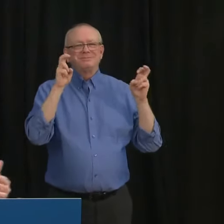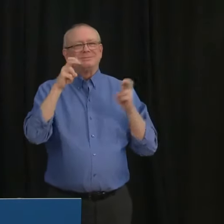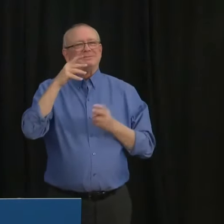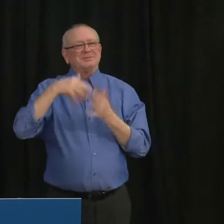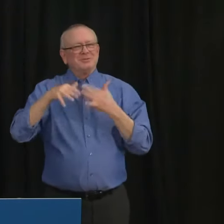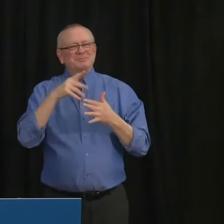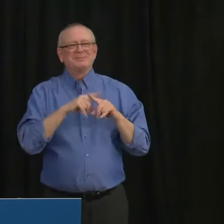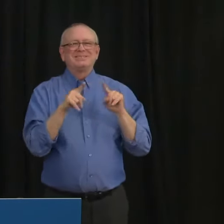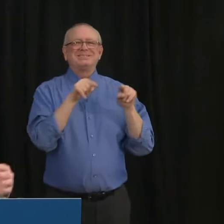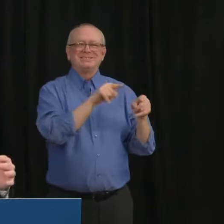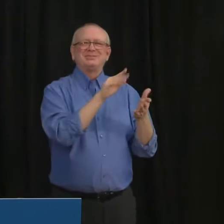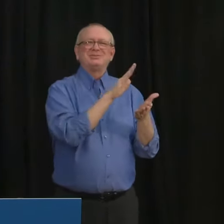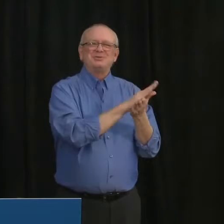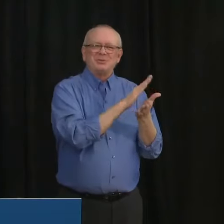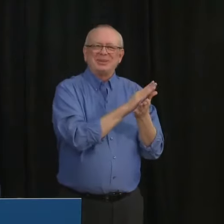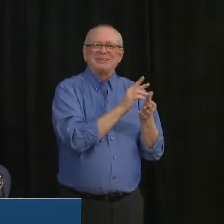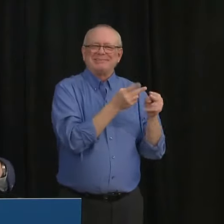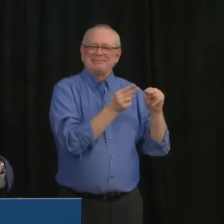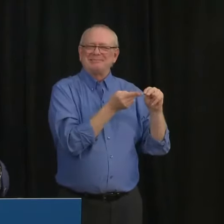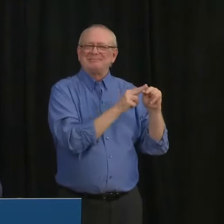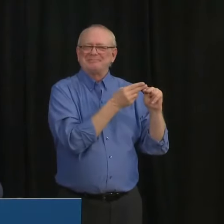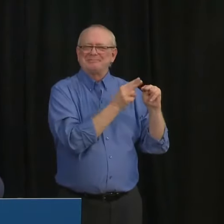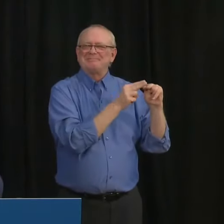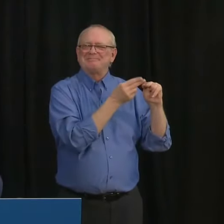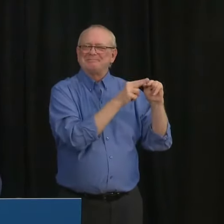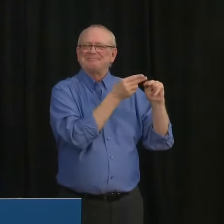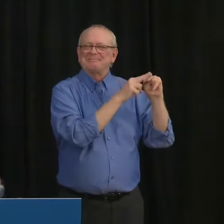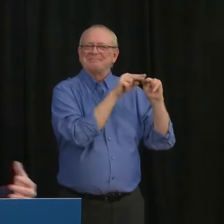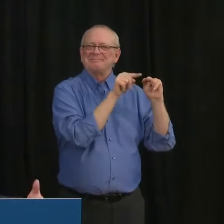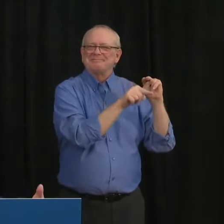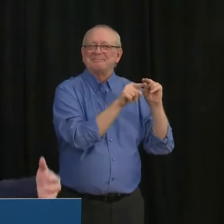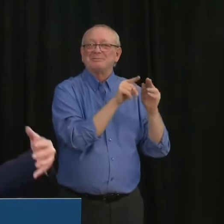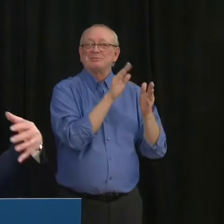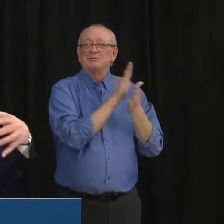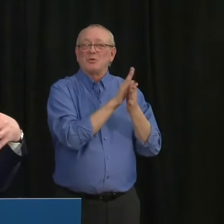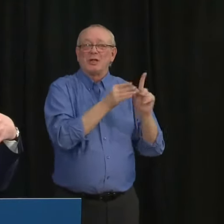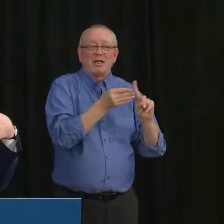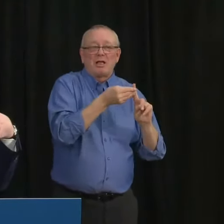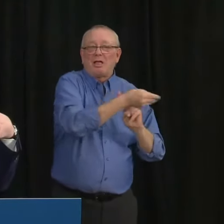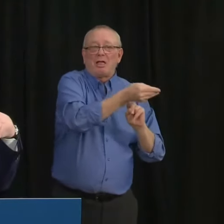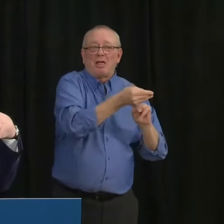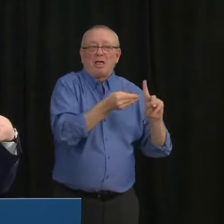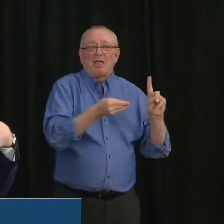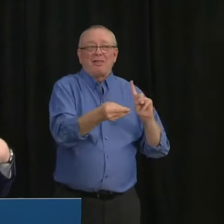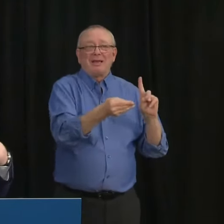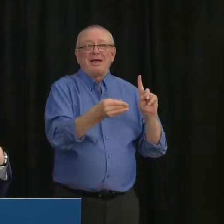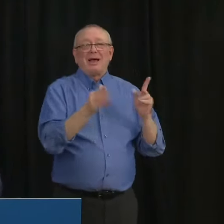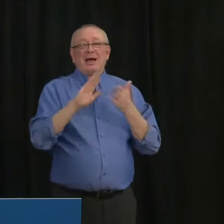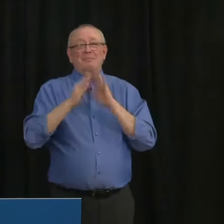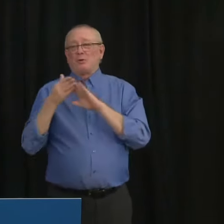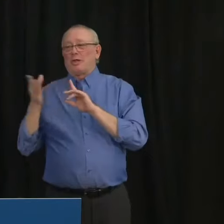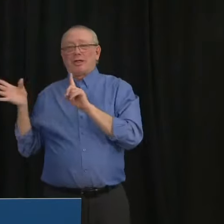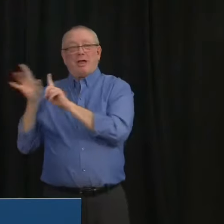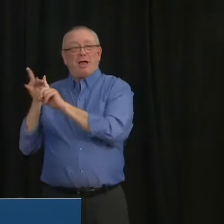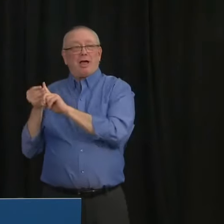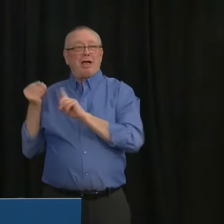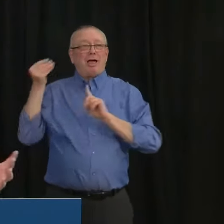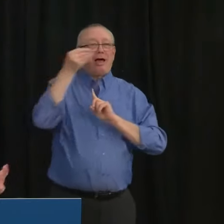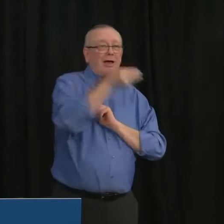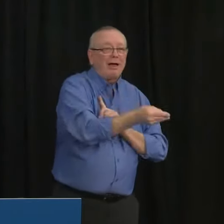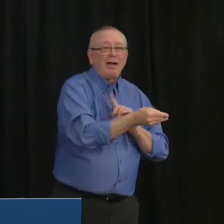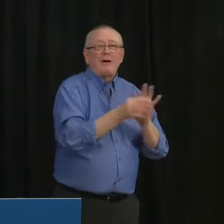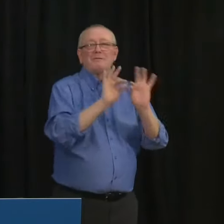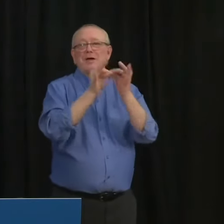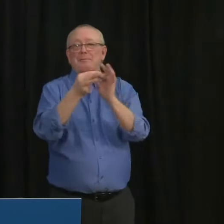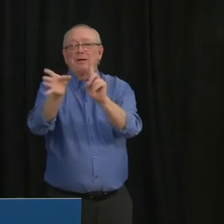in schools as well. There's very limited transmission within the schools but more community transition affecting the schools and their